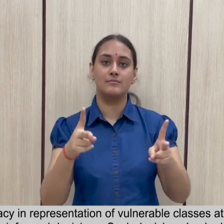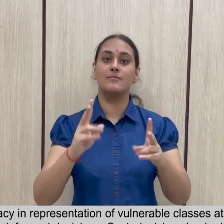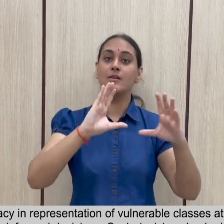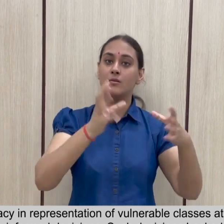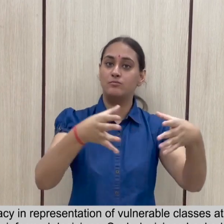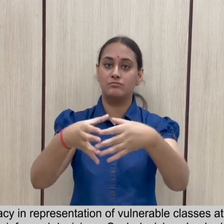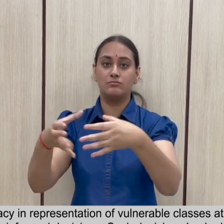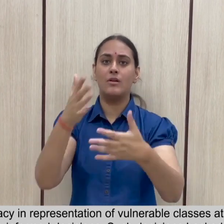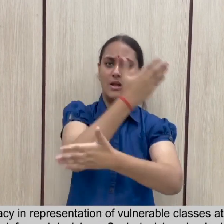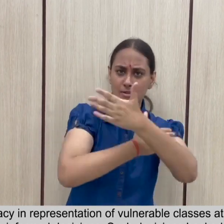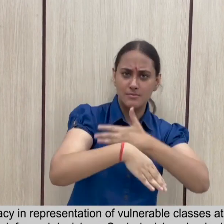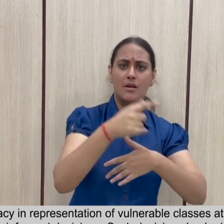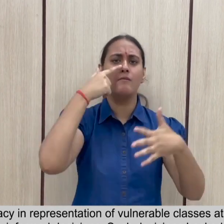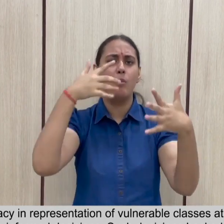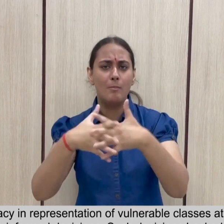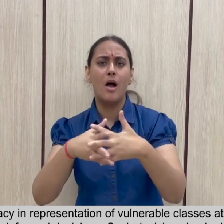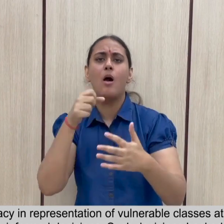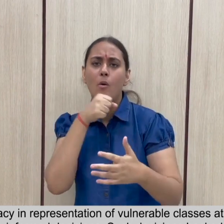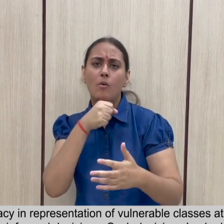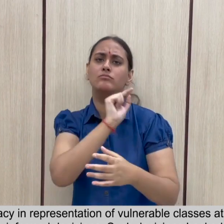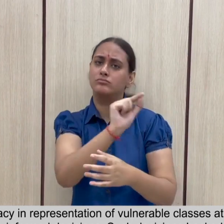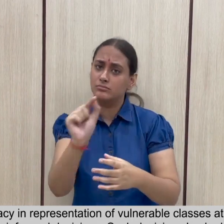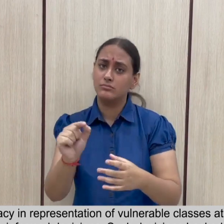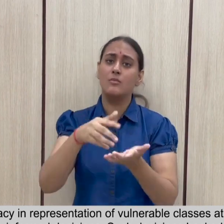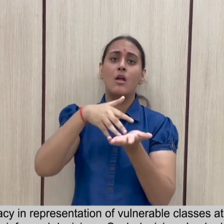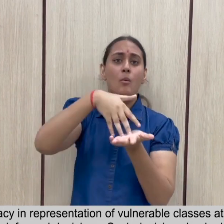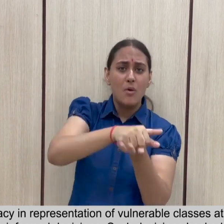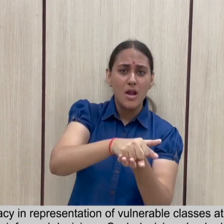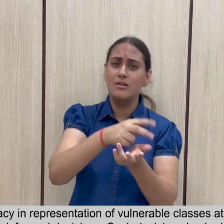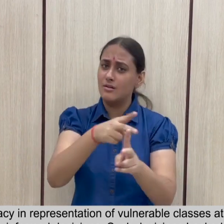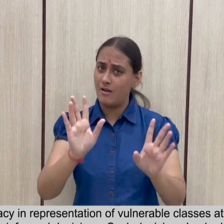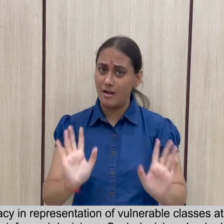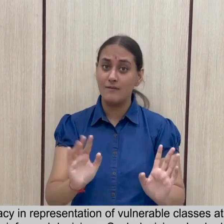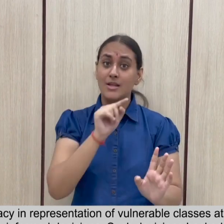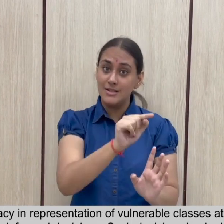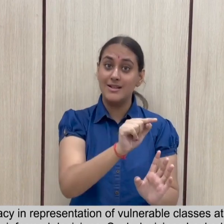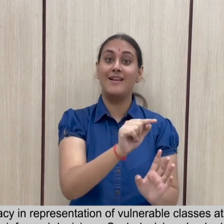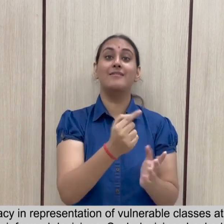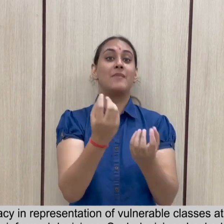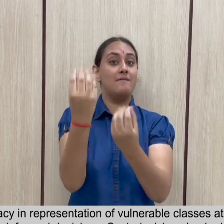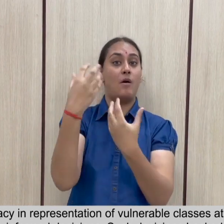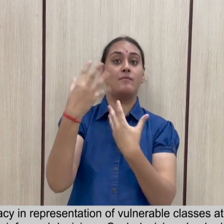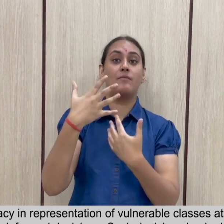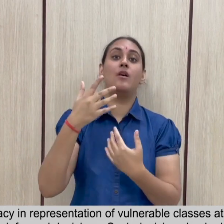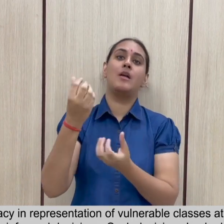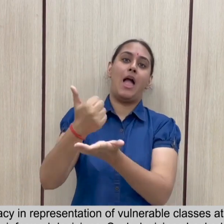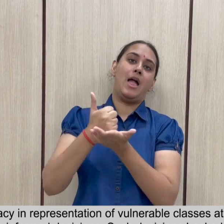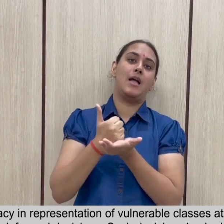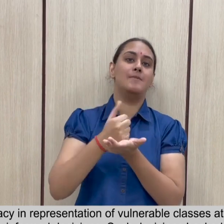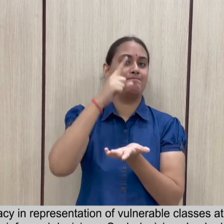of vulnerable classes at various levels, etc. which are crucial for taking informed decisions.